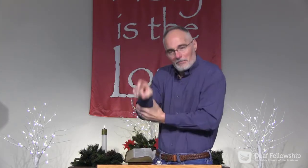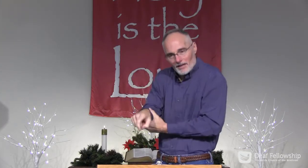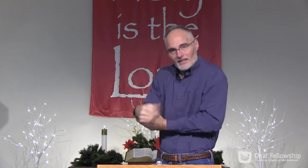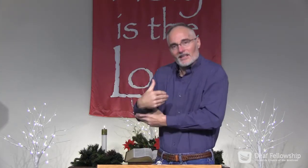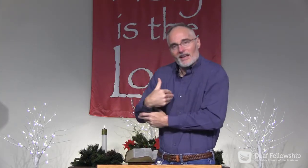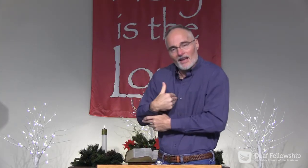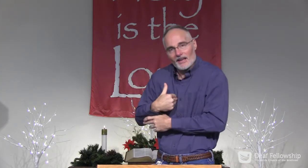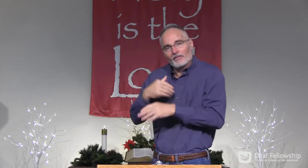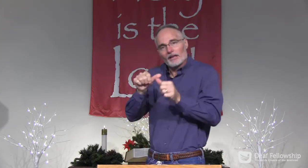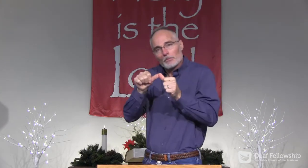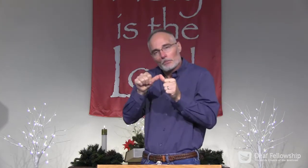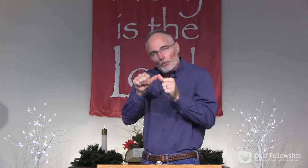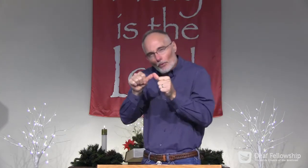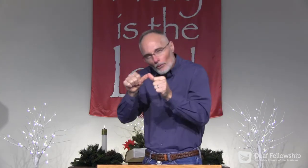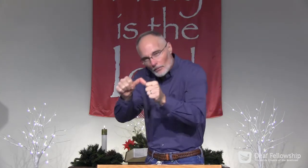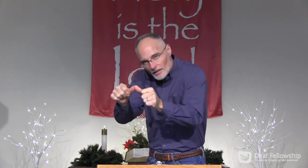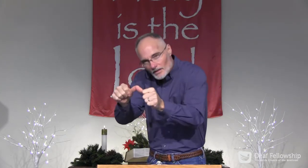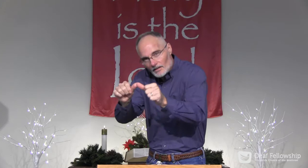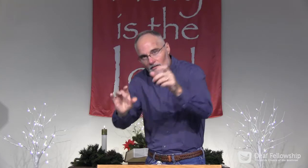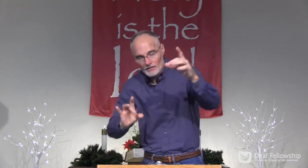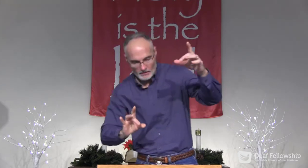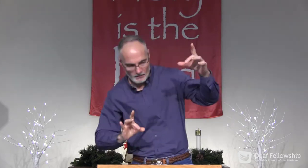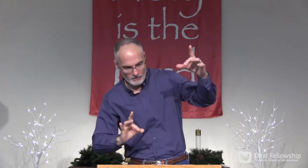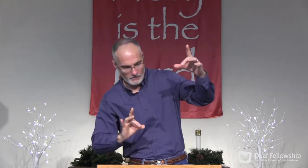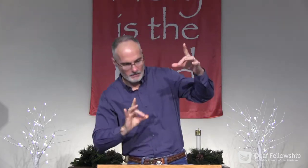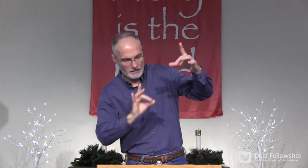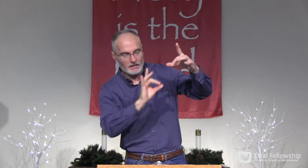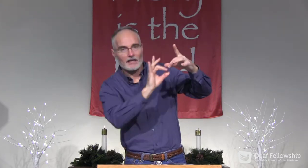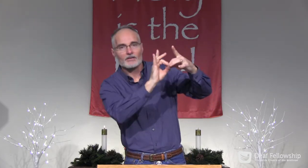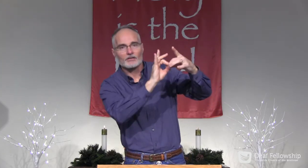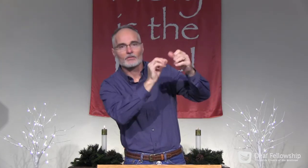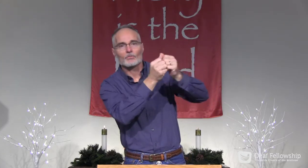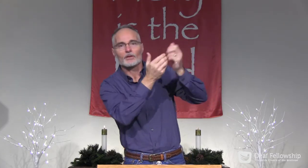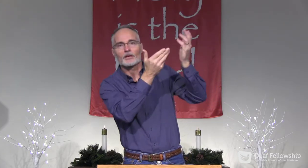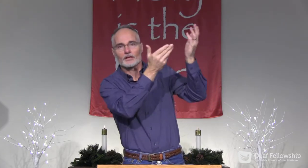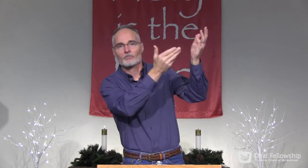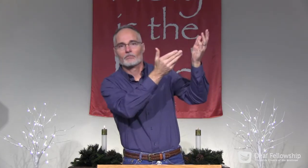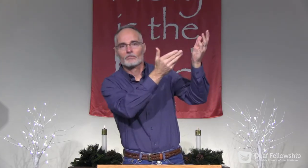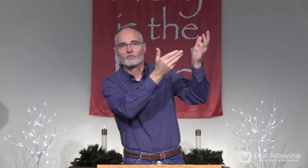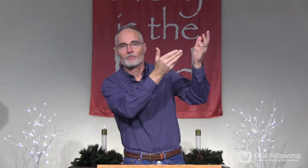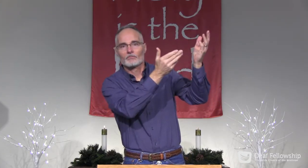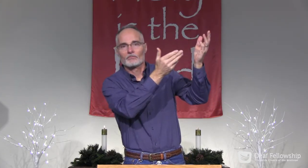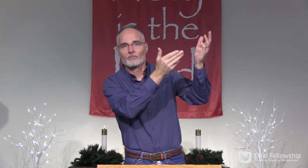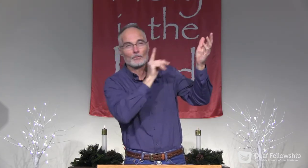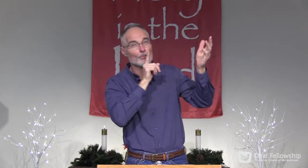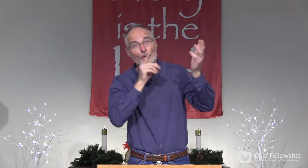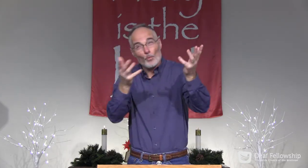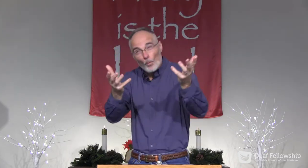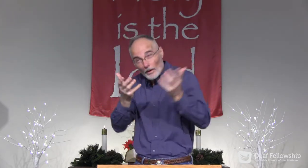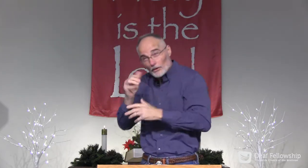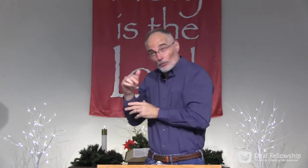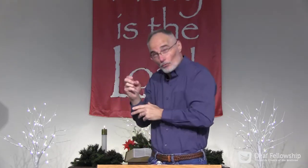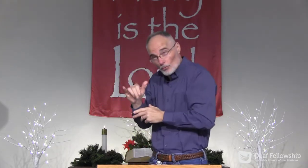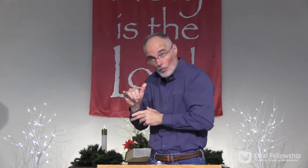described it. He said that we must have a permanent connection with him